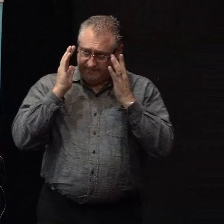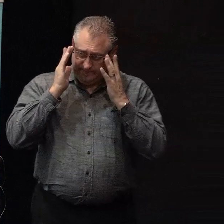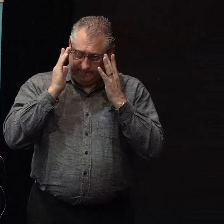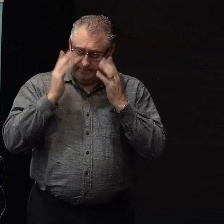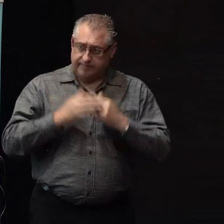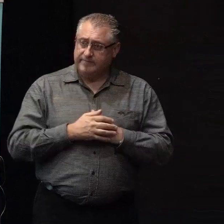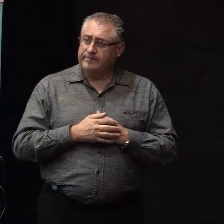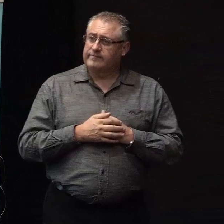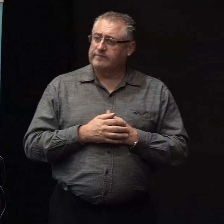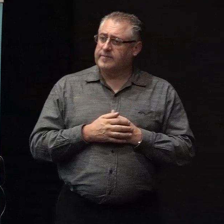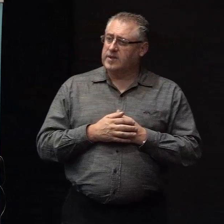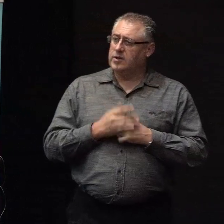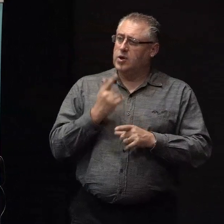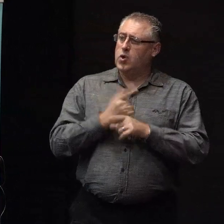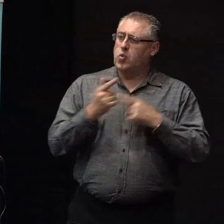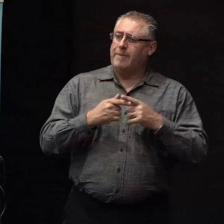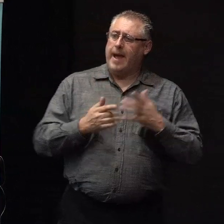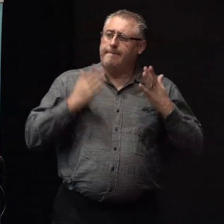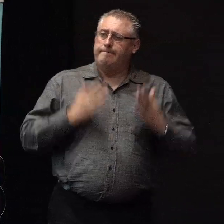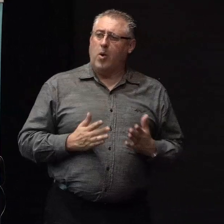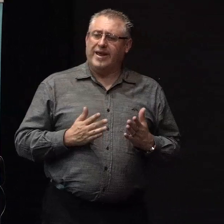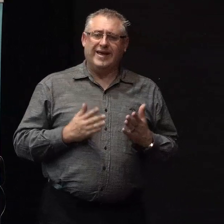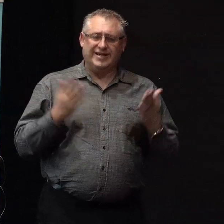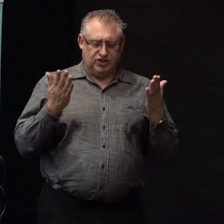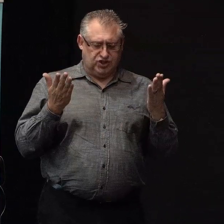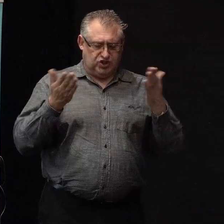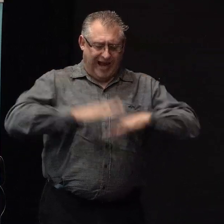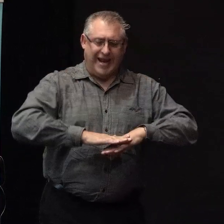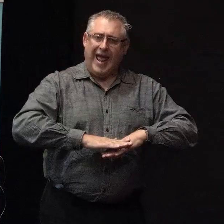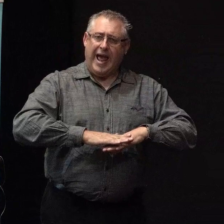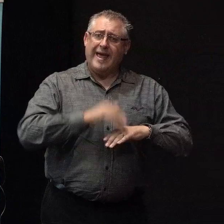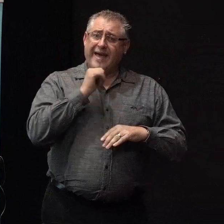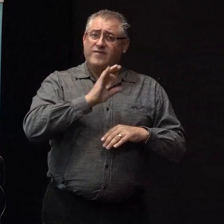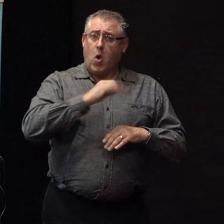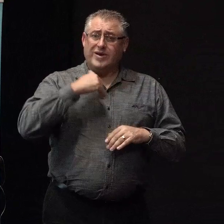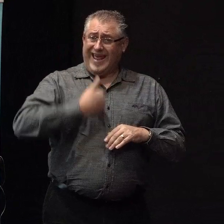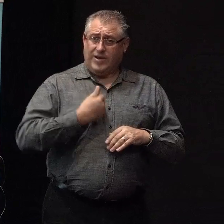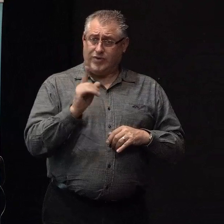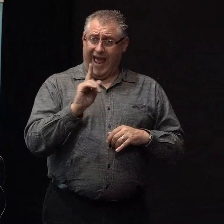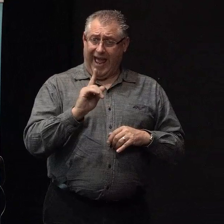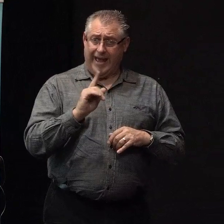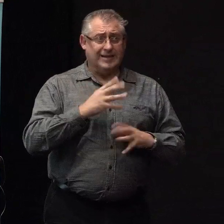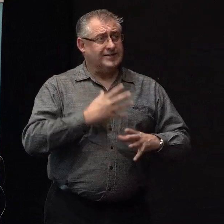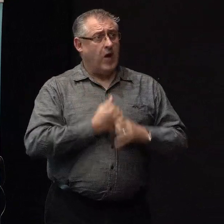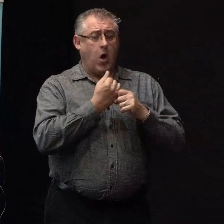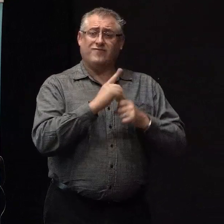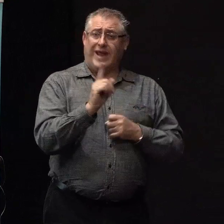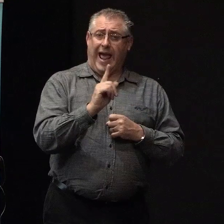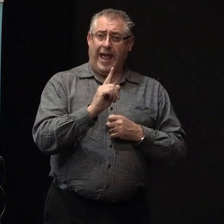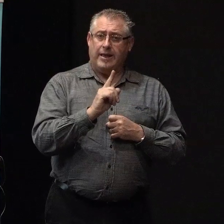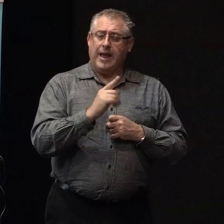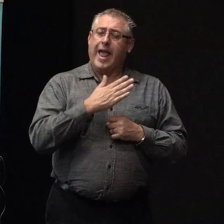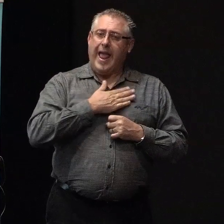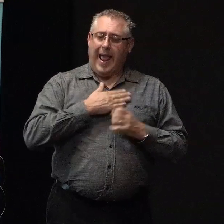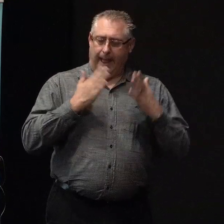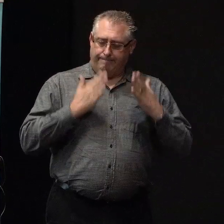So if I go back to a little bit about the body shutting everything down. If it's not essential for today and for surviving today and getting through, then